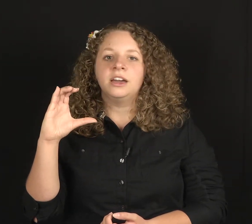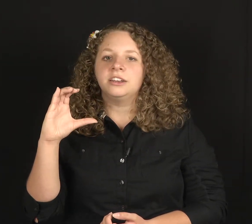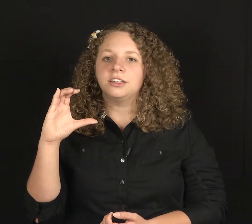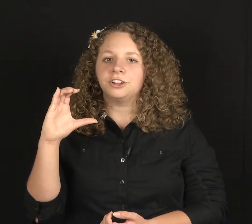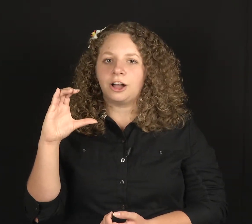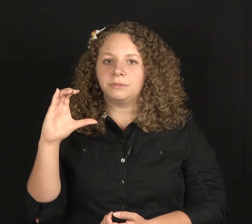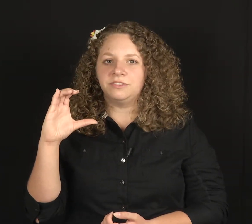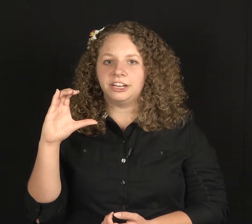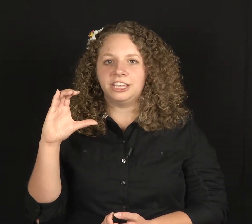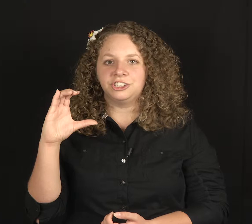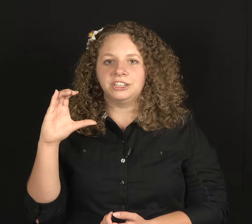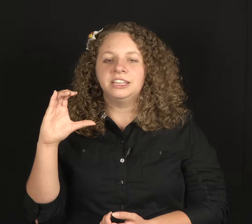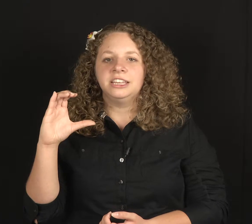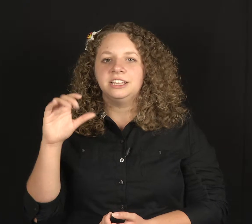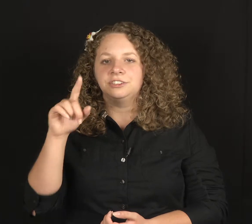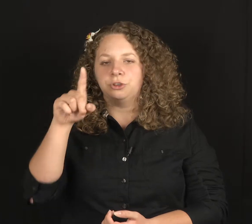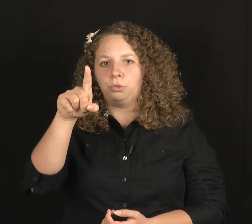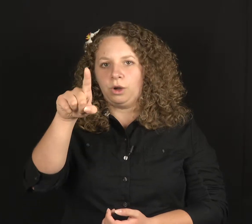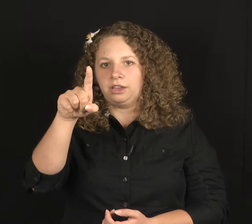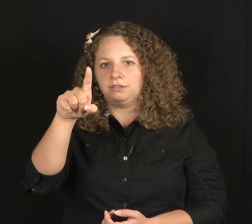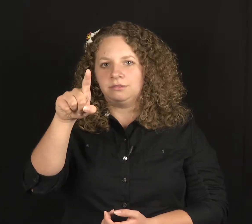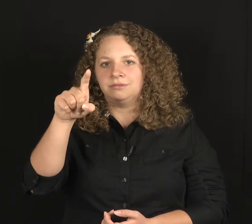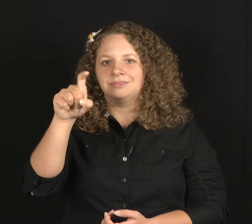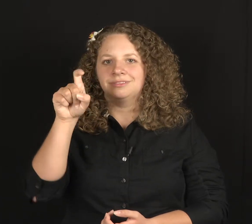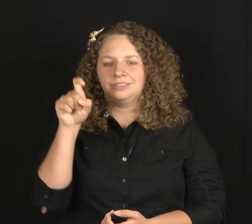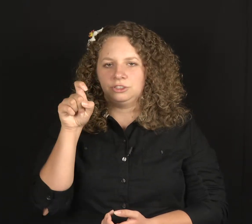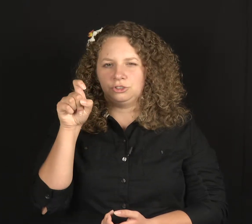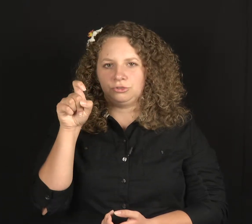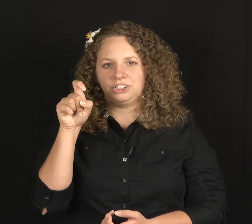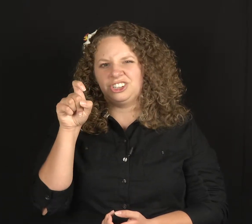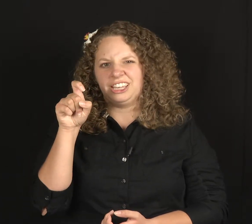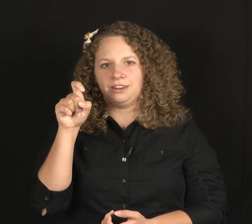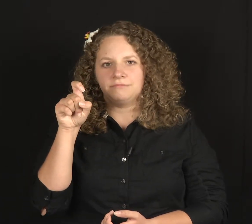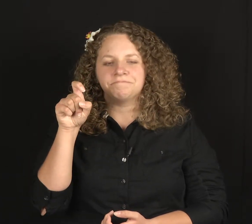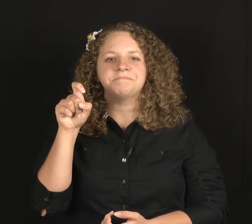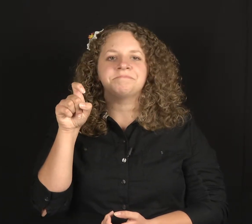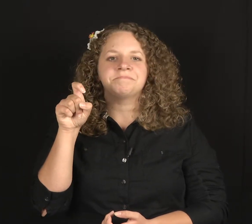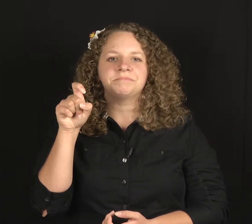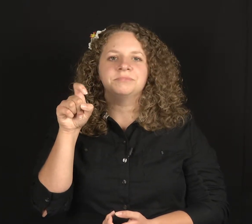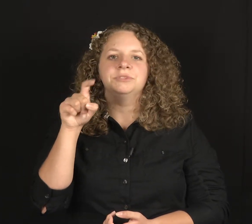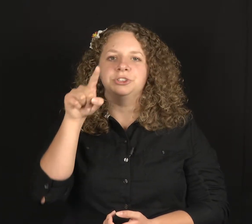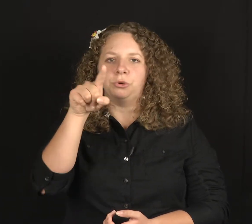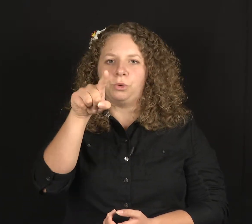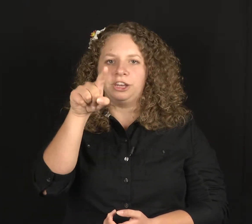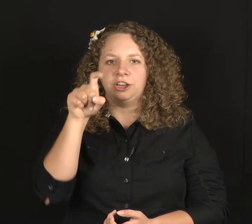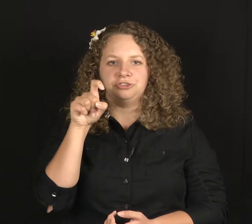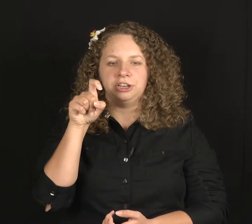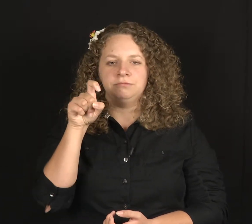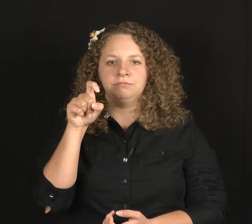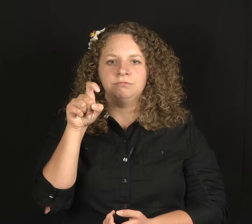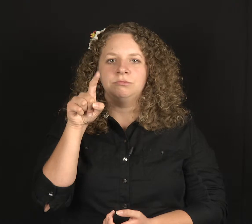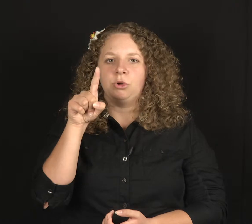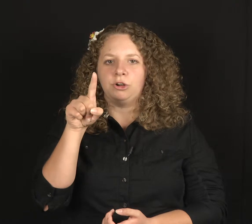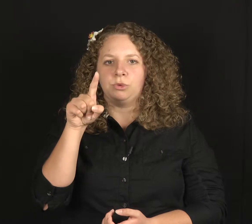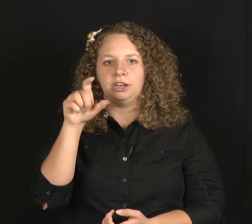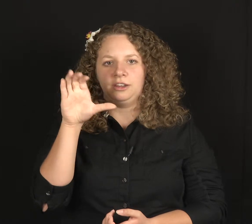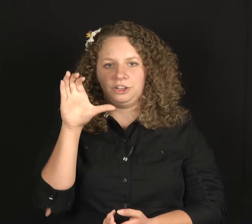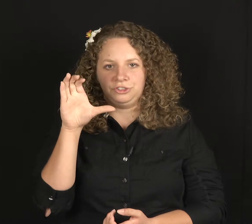Another common variation is the one scrunching in, so one hundred or one hundred.